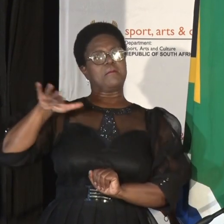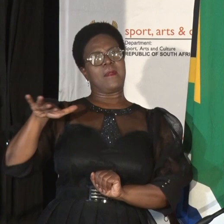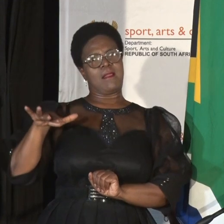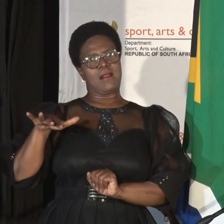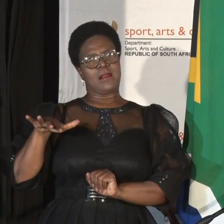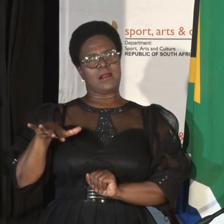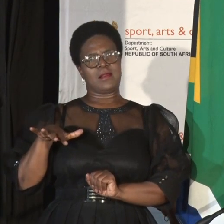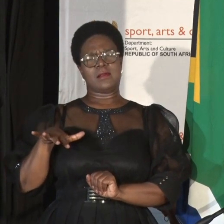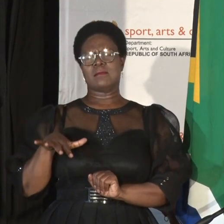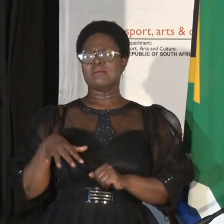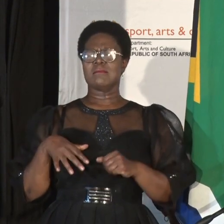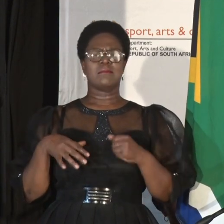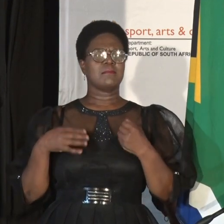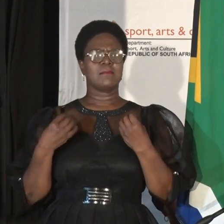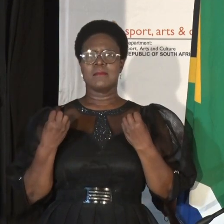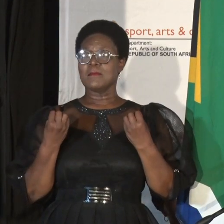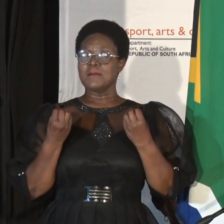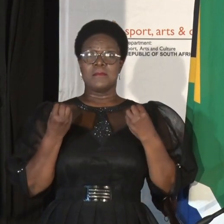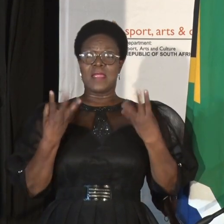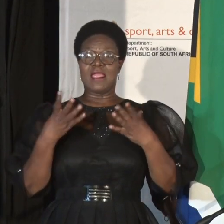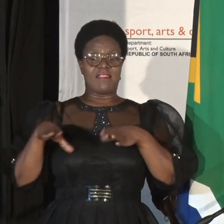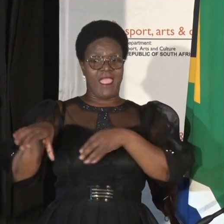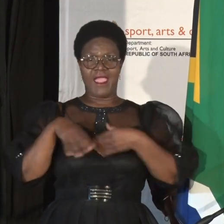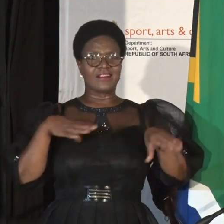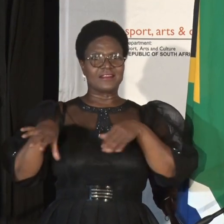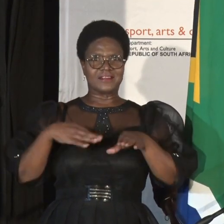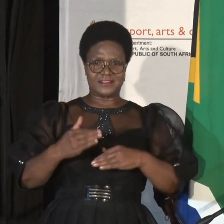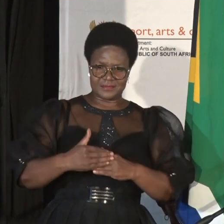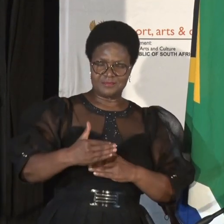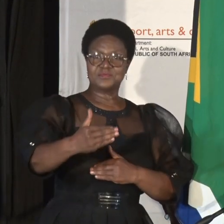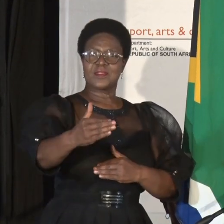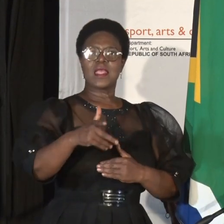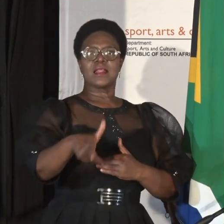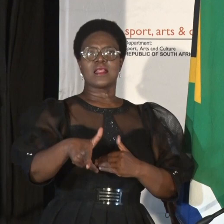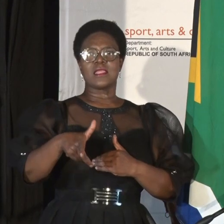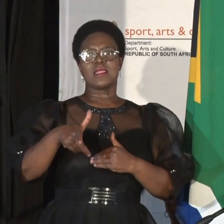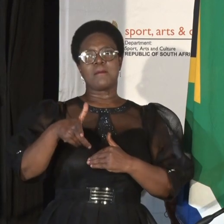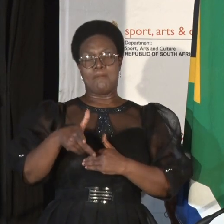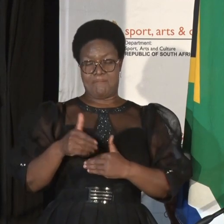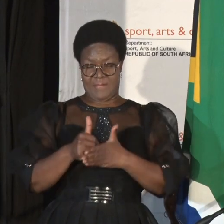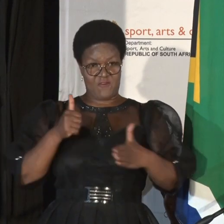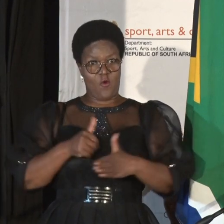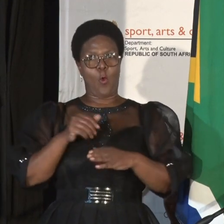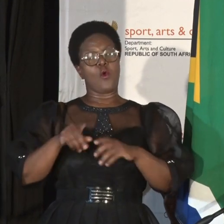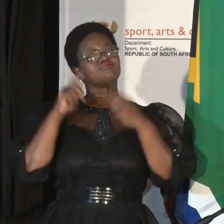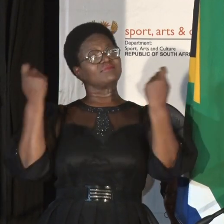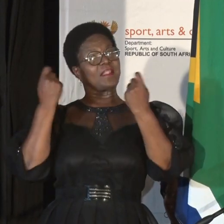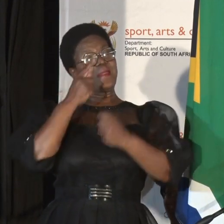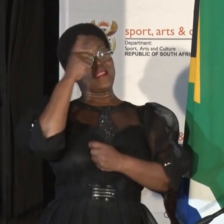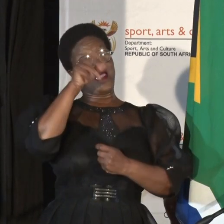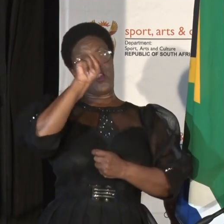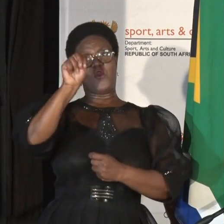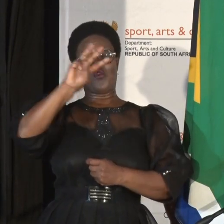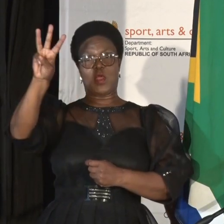There are a number of build-up activities throughout the month leading to the main event in Matrosana. We therefore